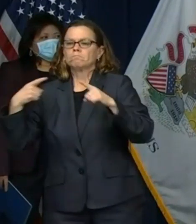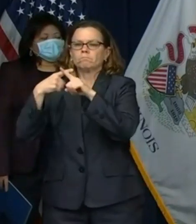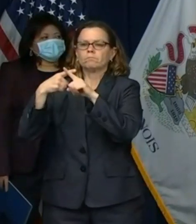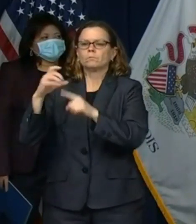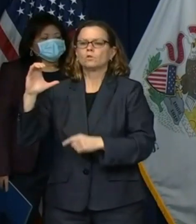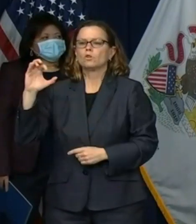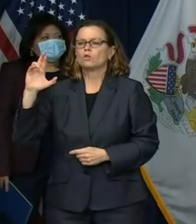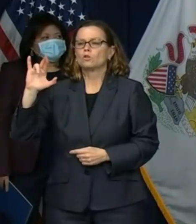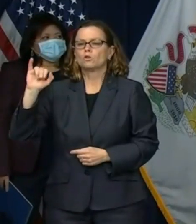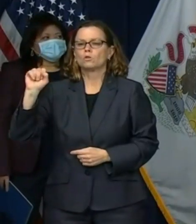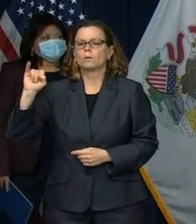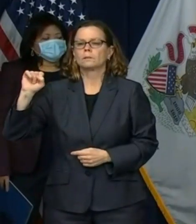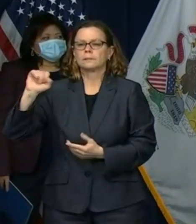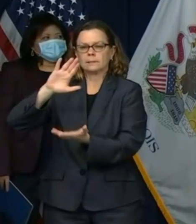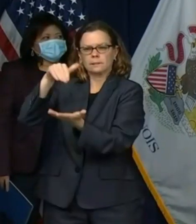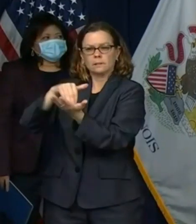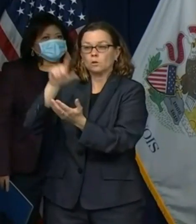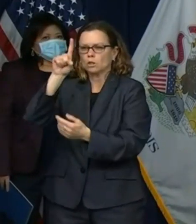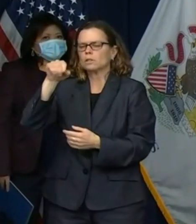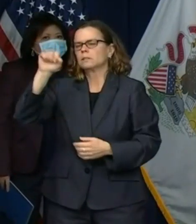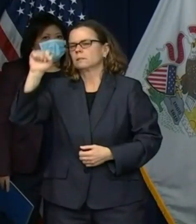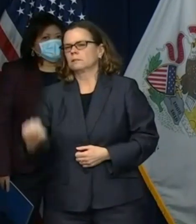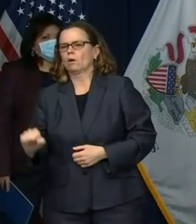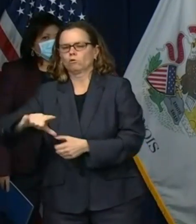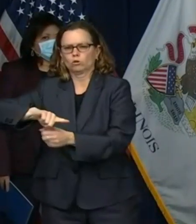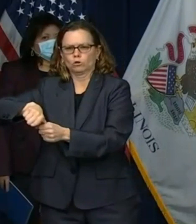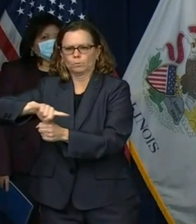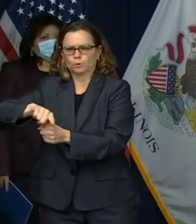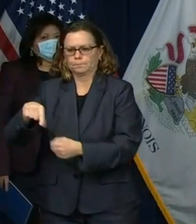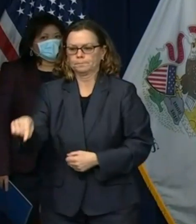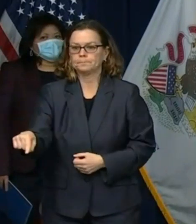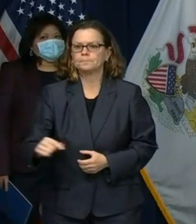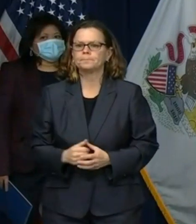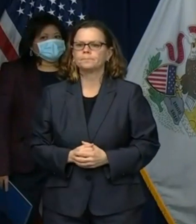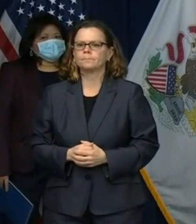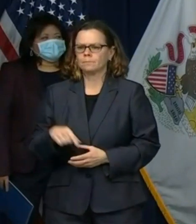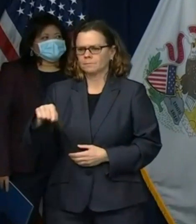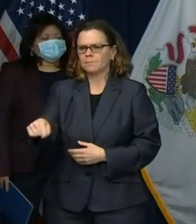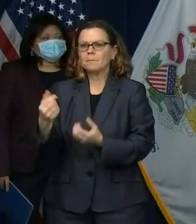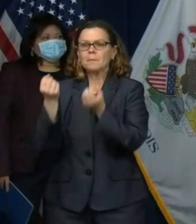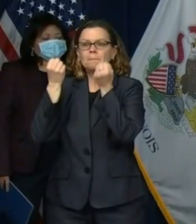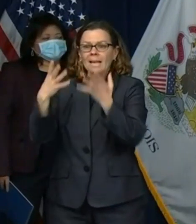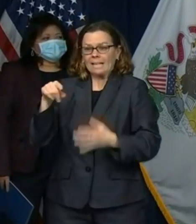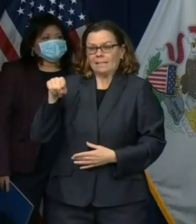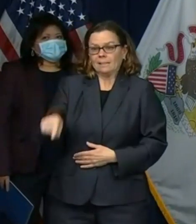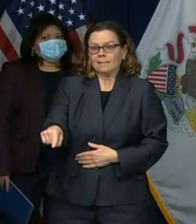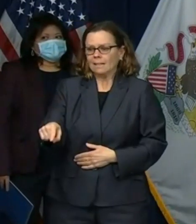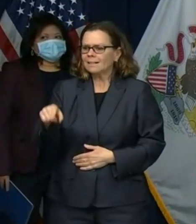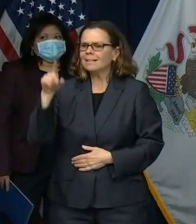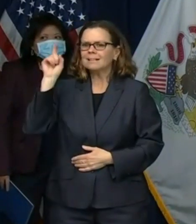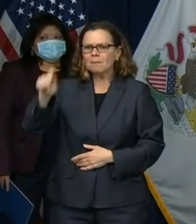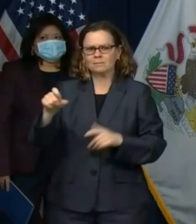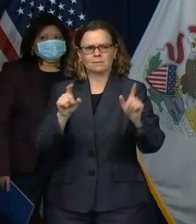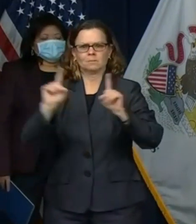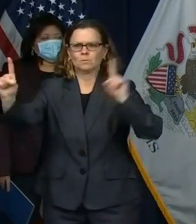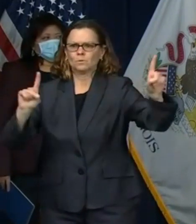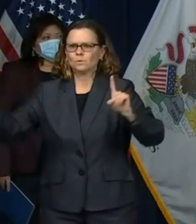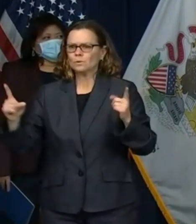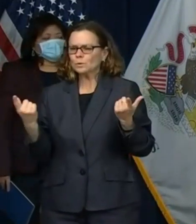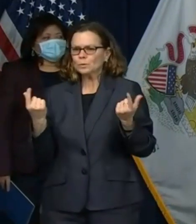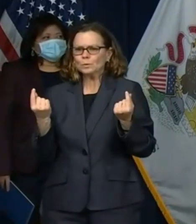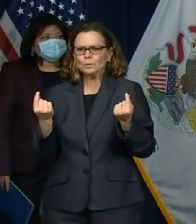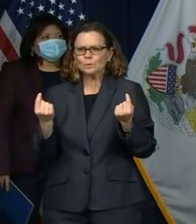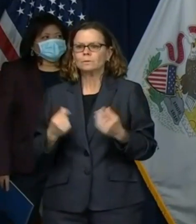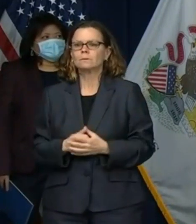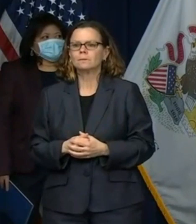shelter into apartments and hotels to social distance in safety the center continues to